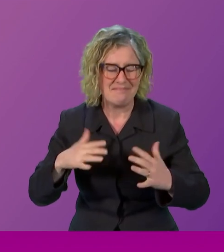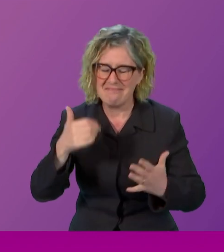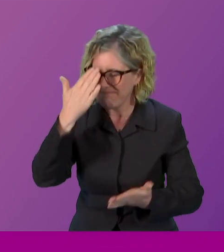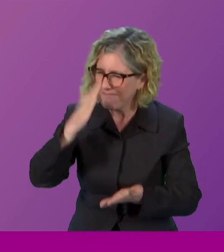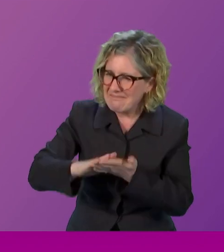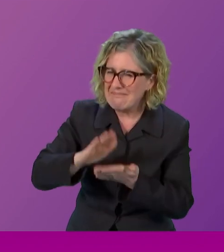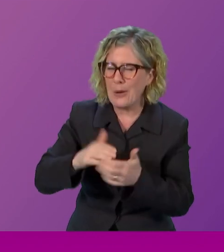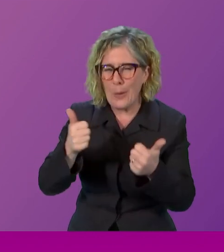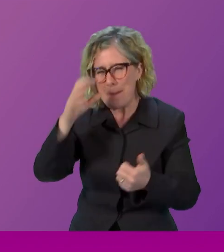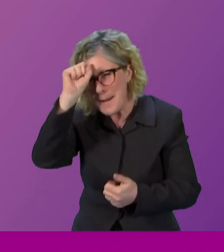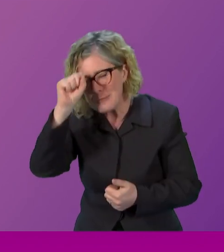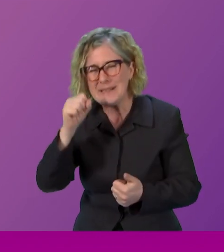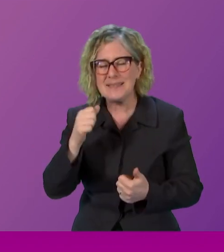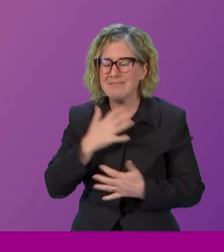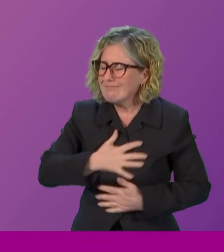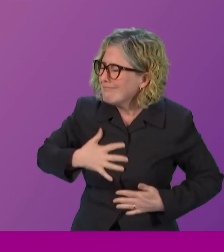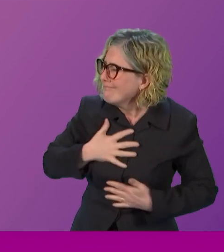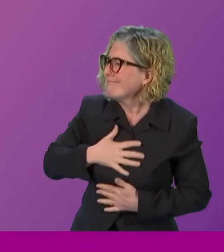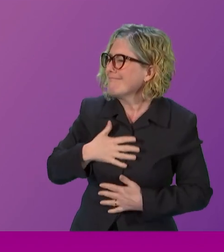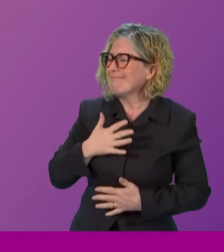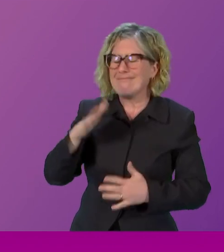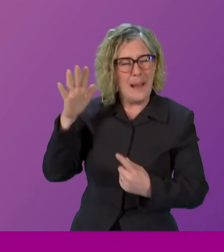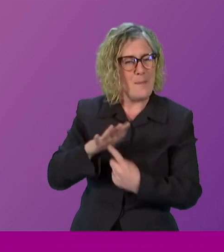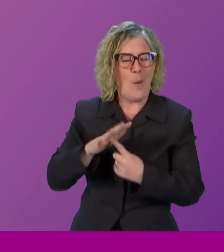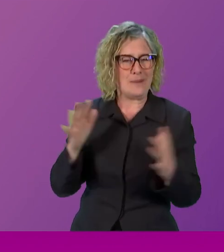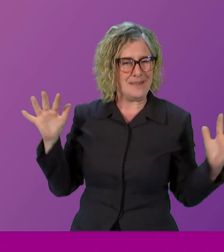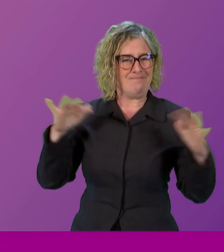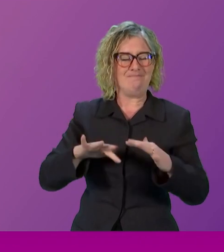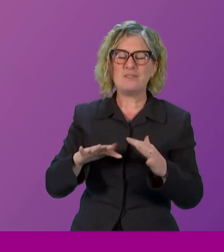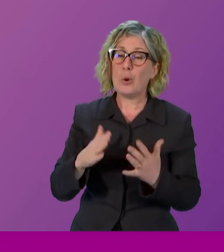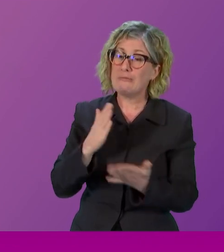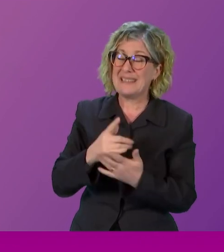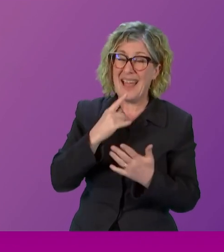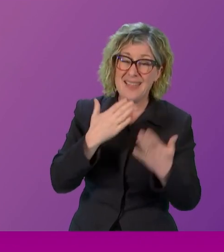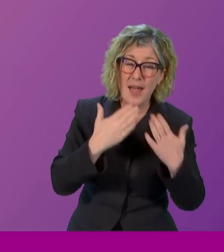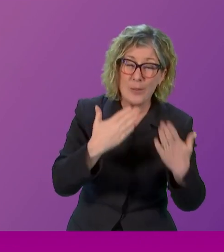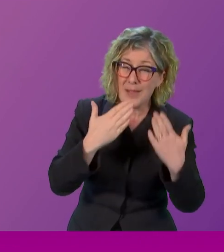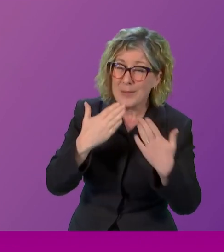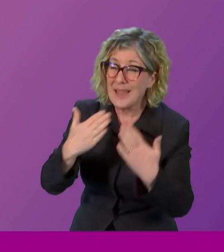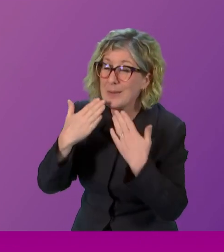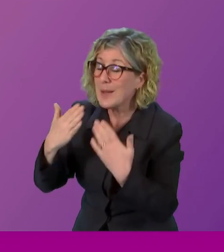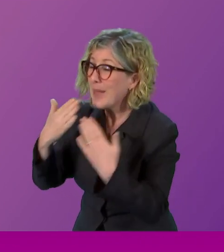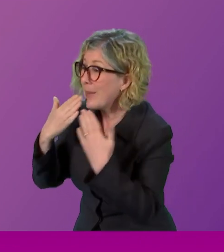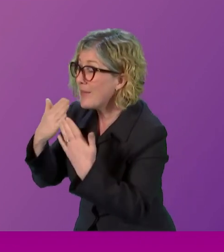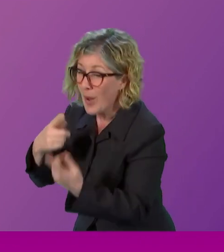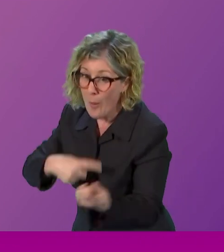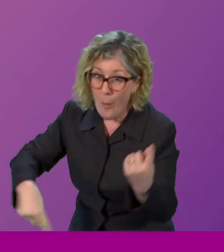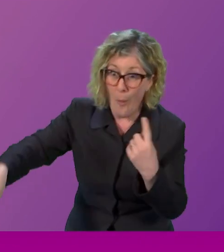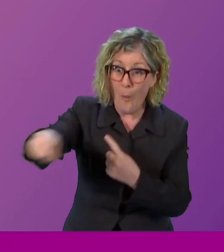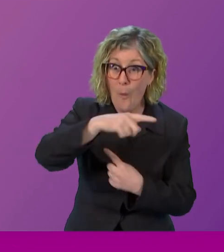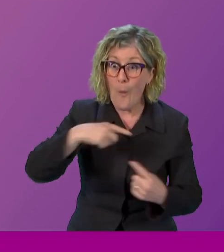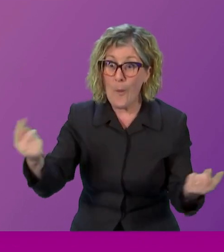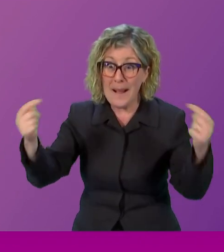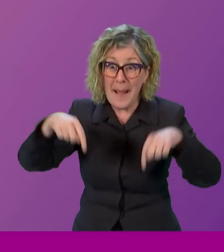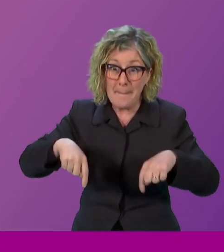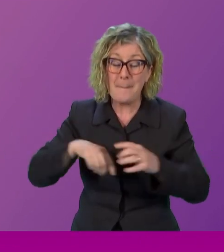emotional and important gathering. So just want to thank each and every individual who has contributed in any way. And thank you all for making the